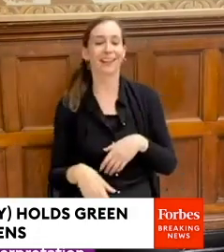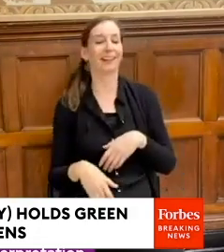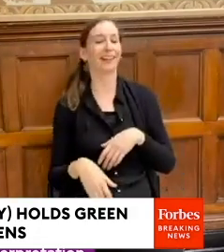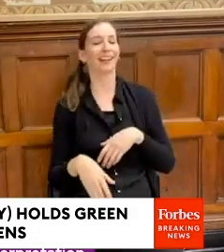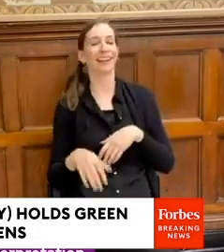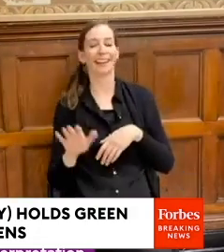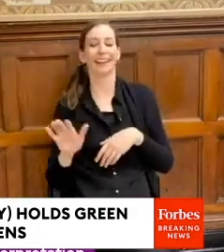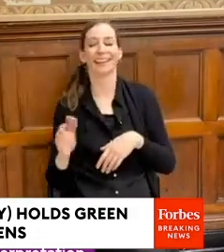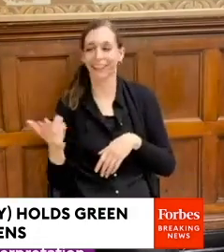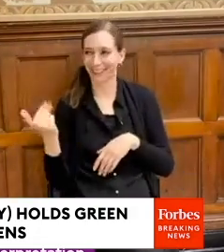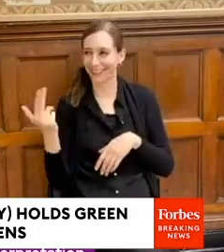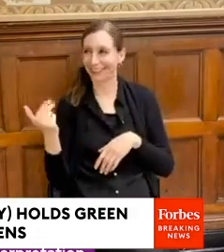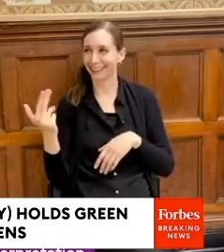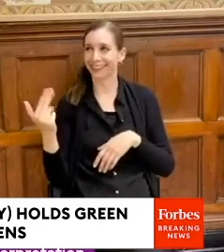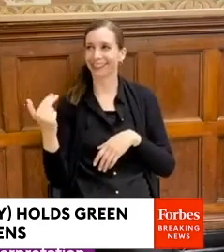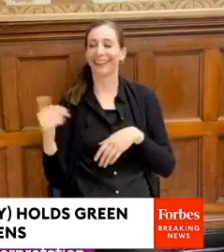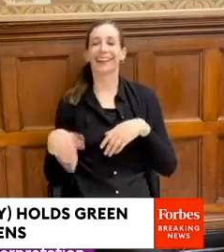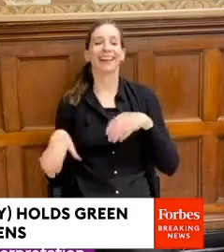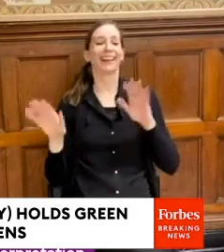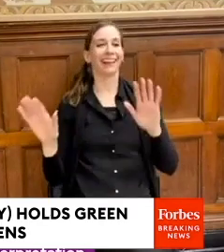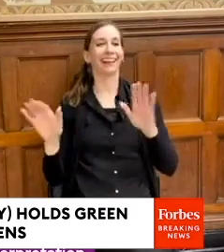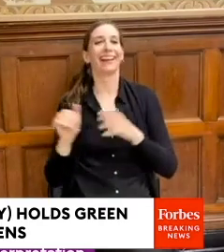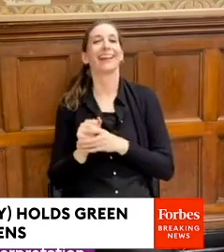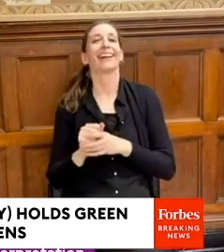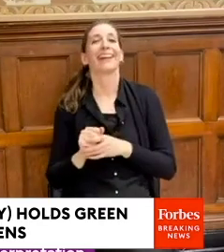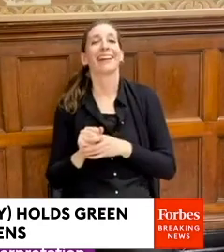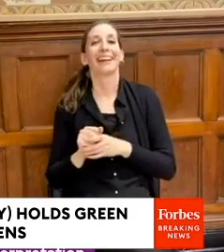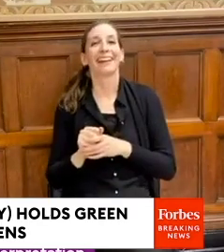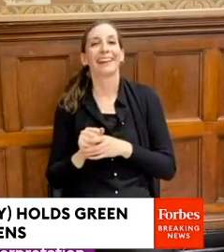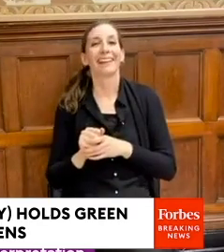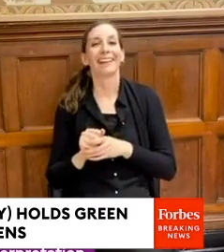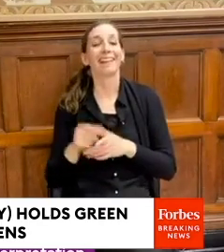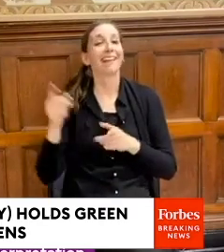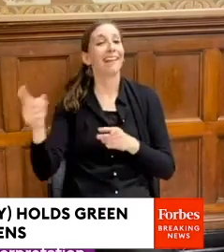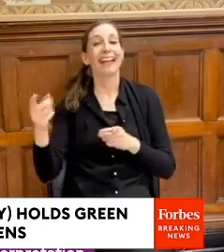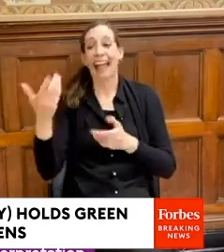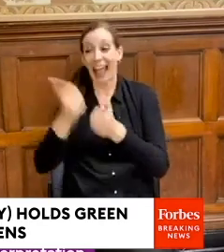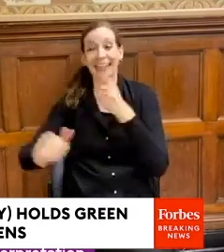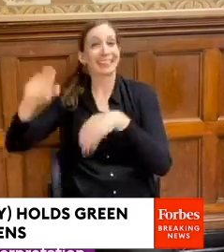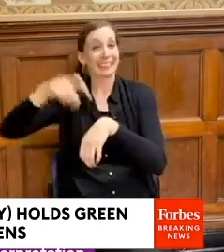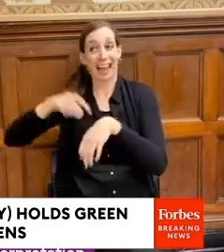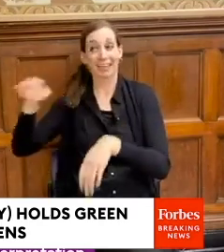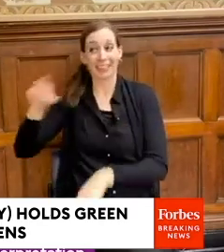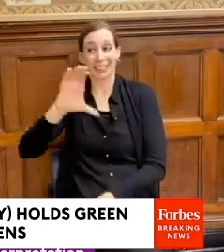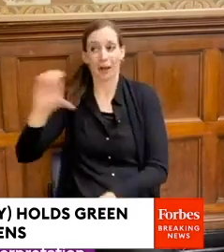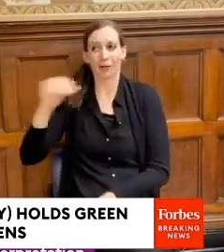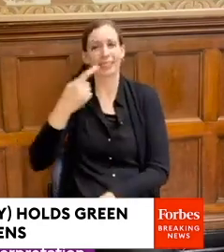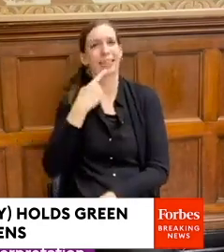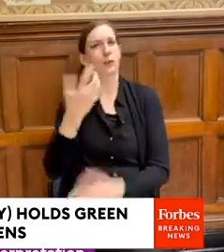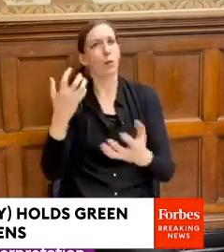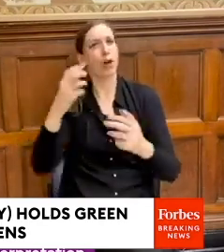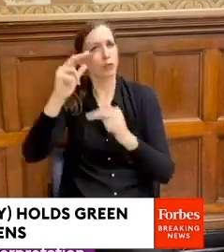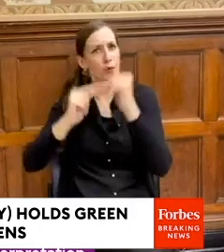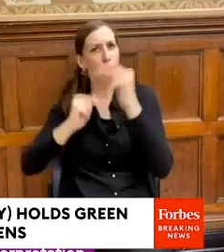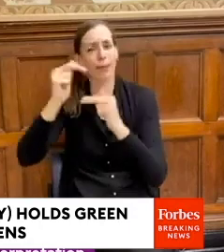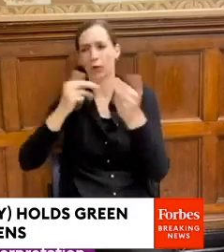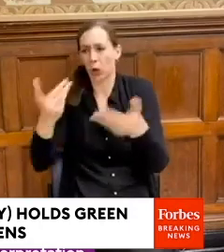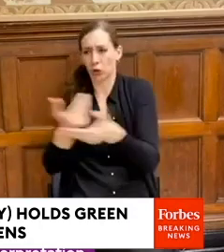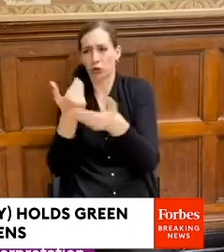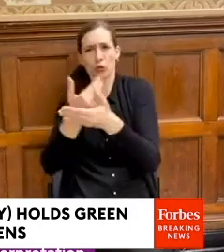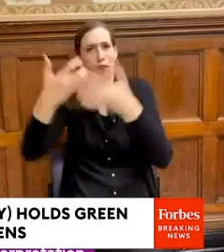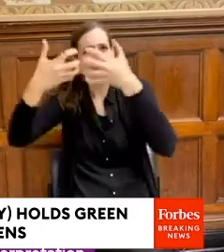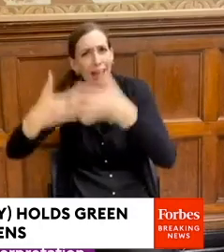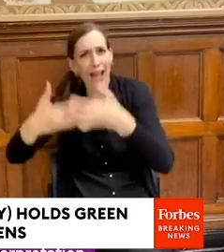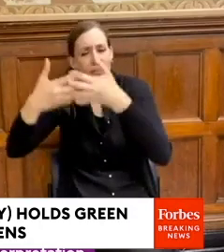that they say that they want to build a peaker plant, or every time you hear ComEd or a